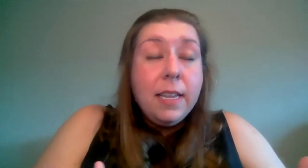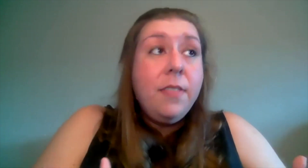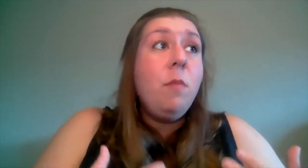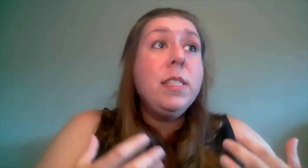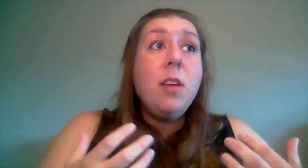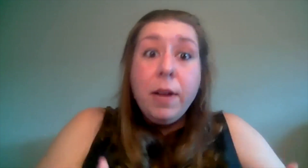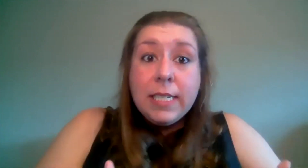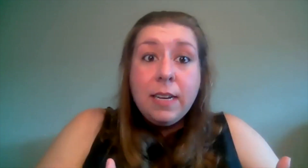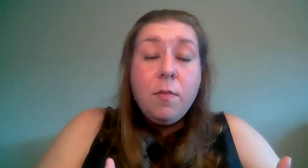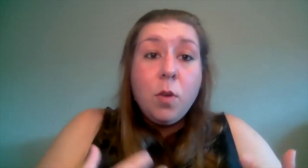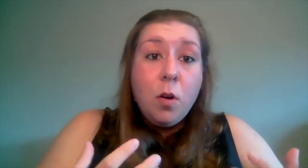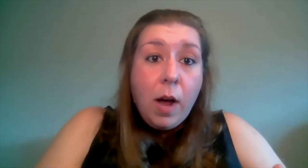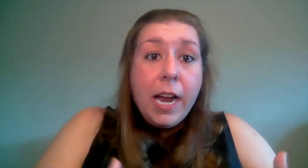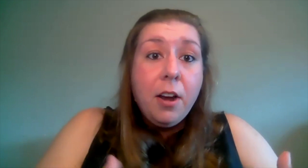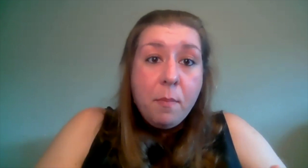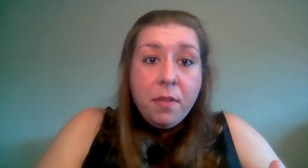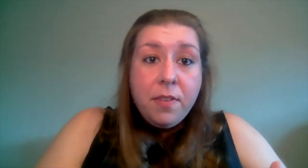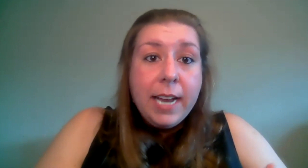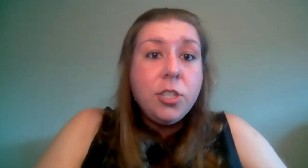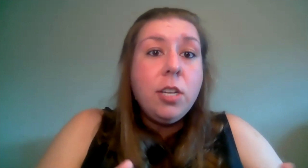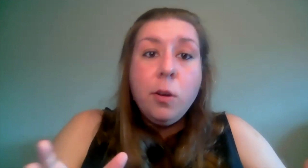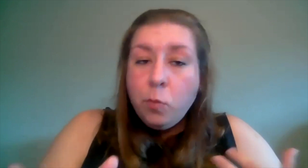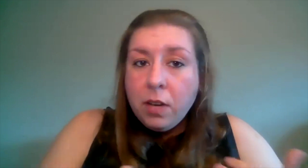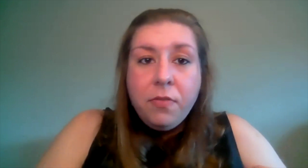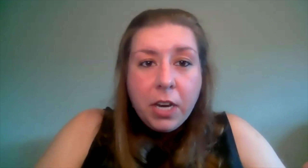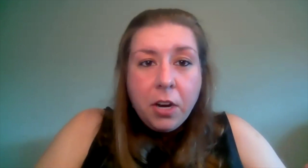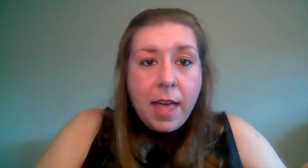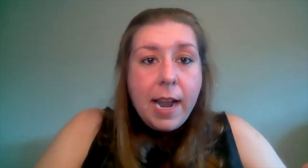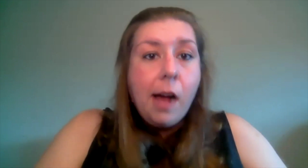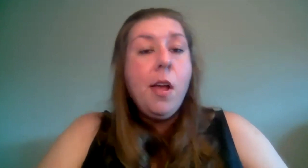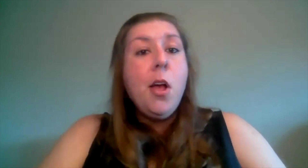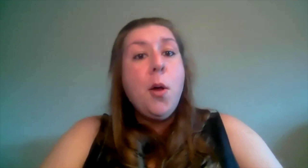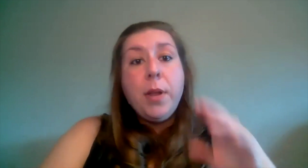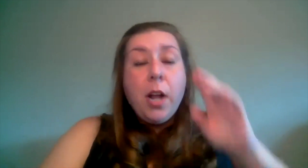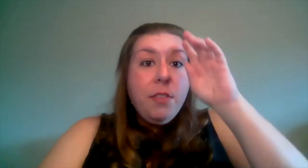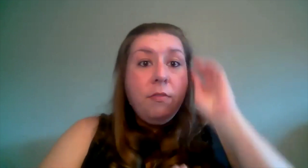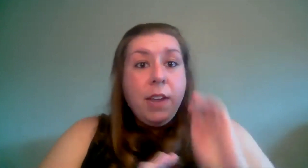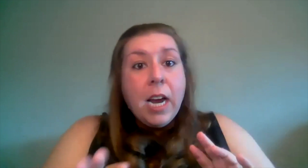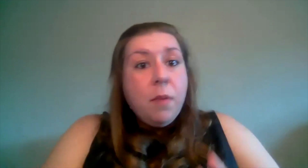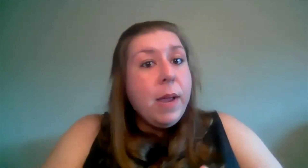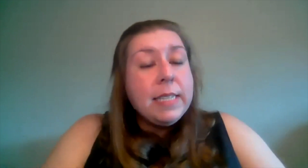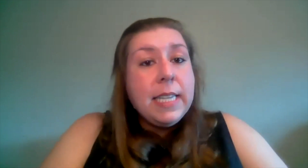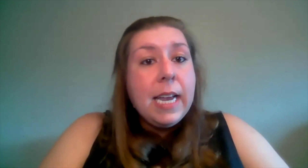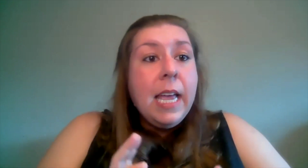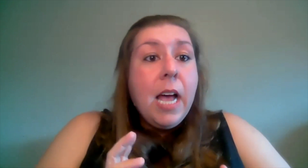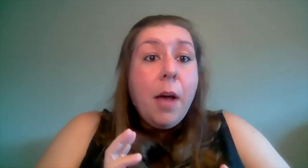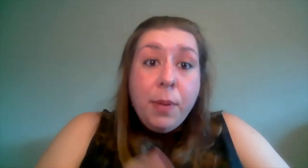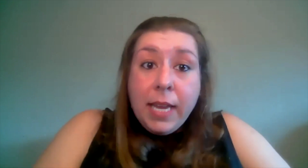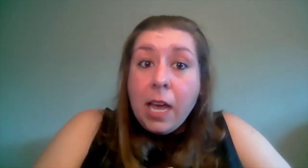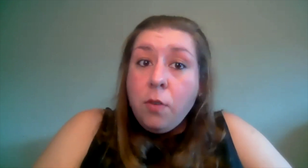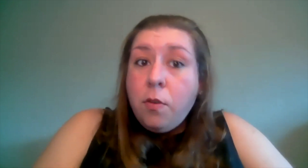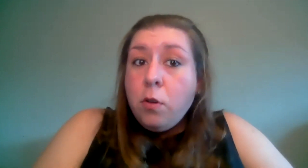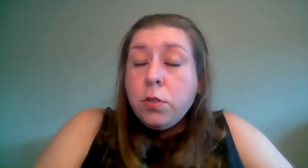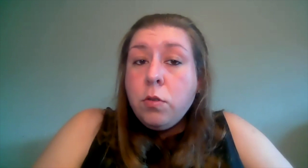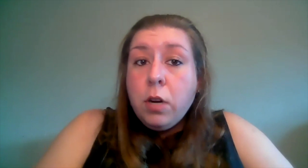that was going to require amplification we'd figure that out but on the very basic a piano vocal score